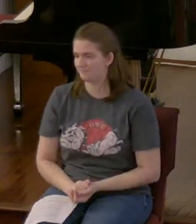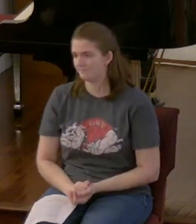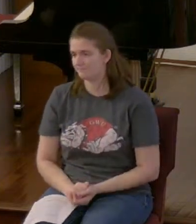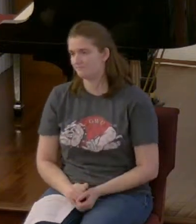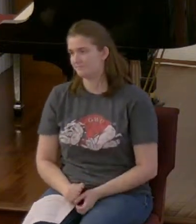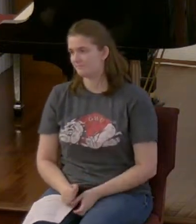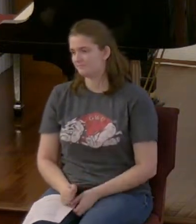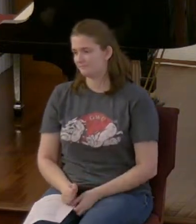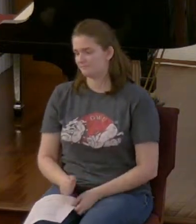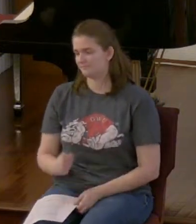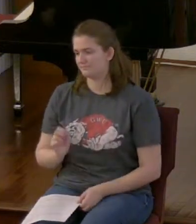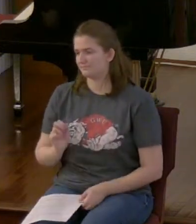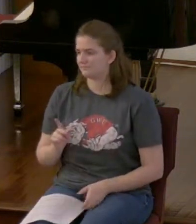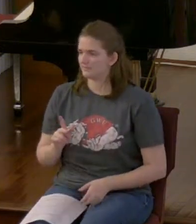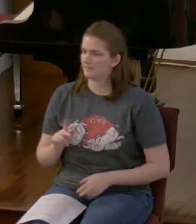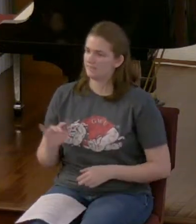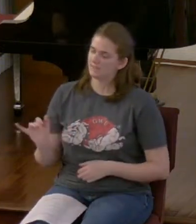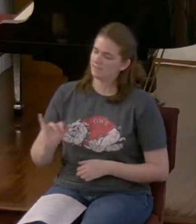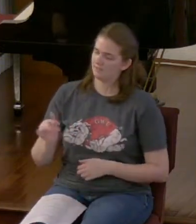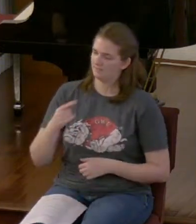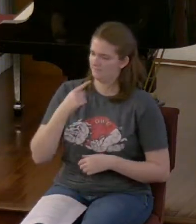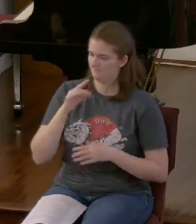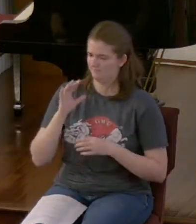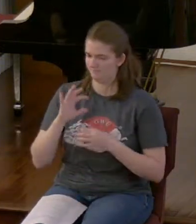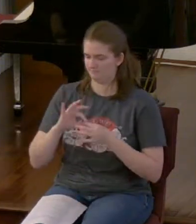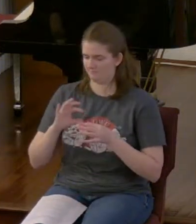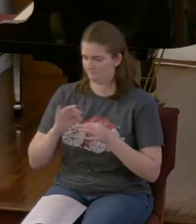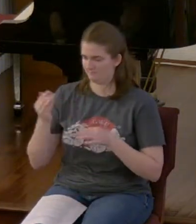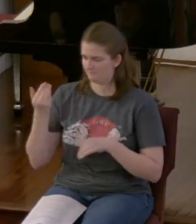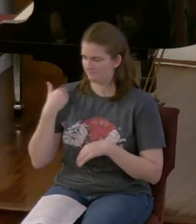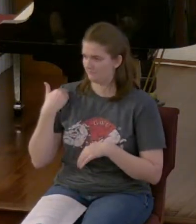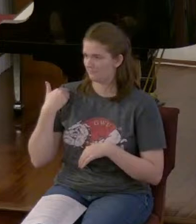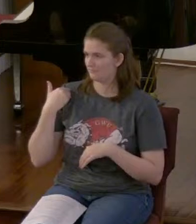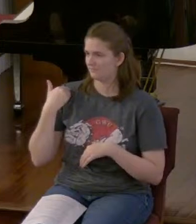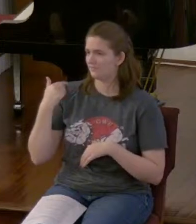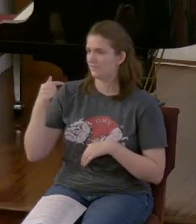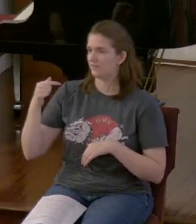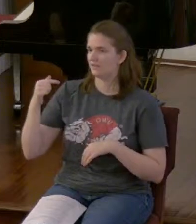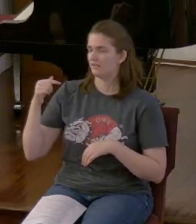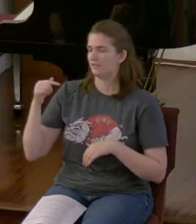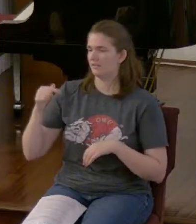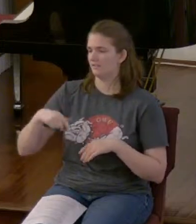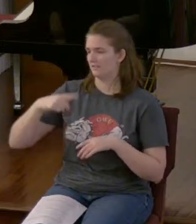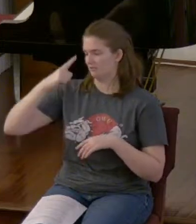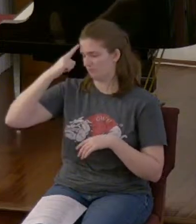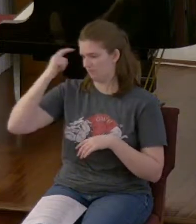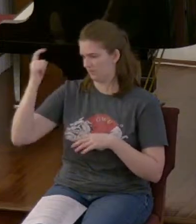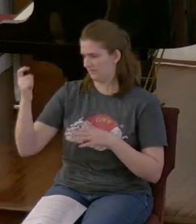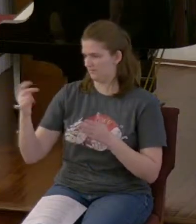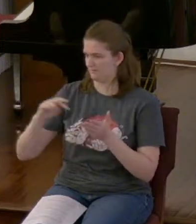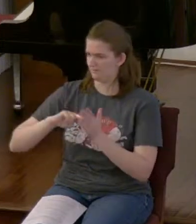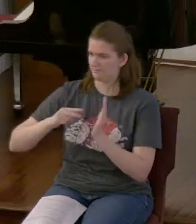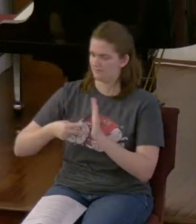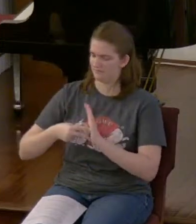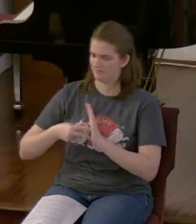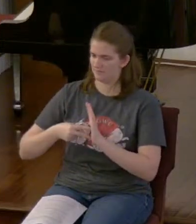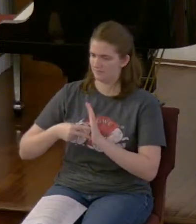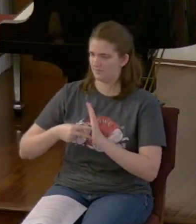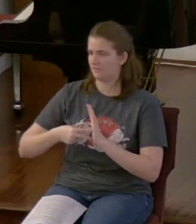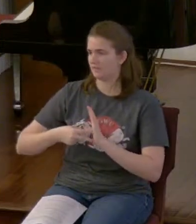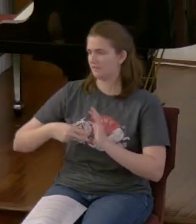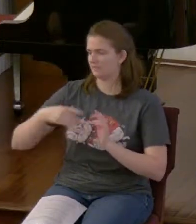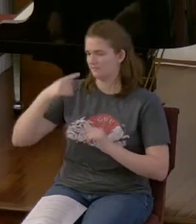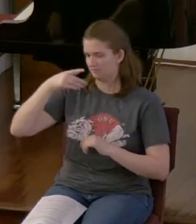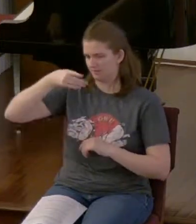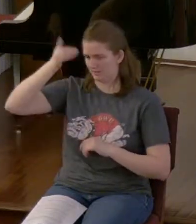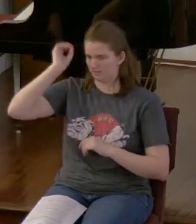Okay. So like I said, this is the interpretation of the dream that Daniel had about the four beasts. So